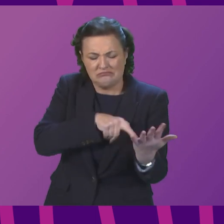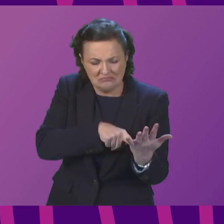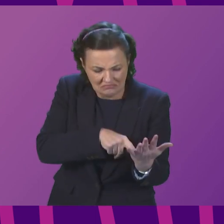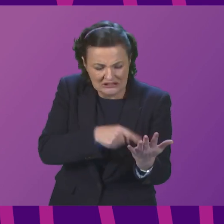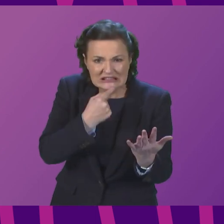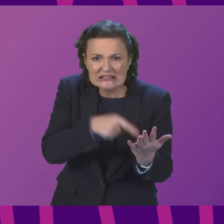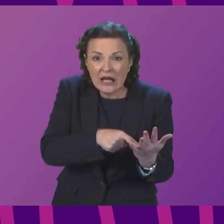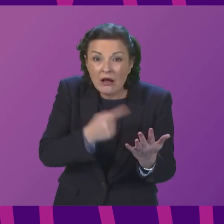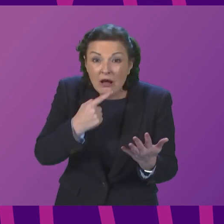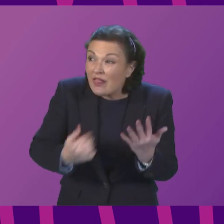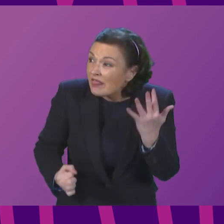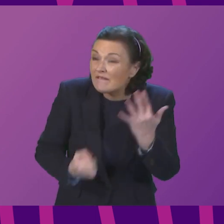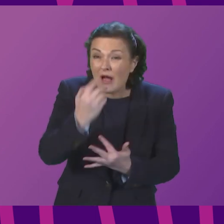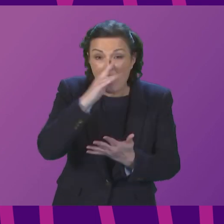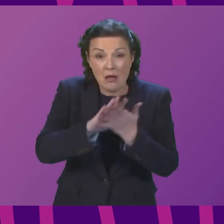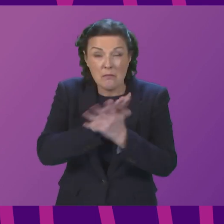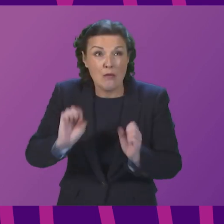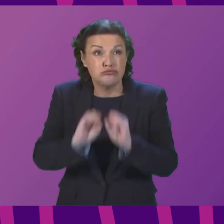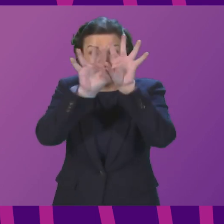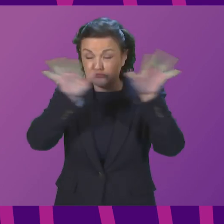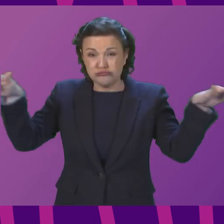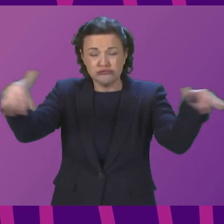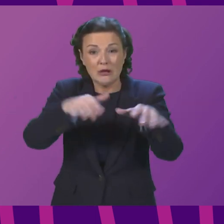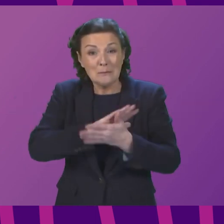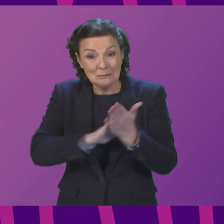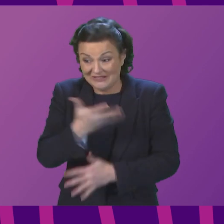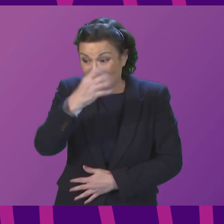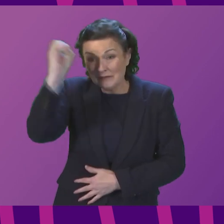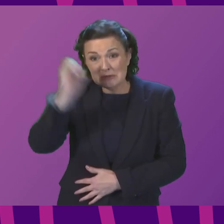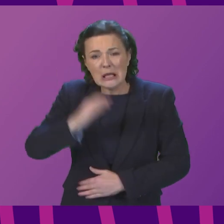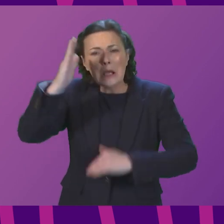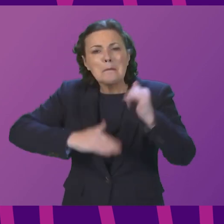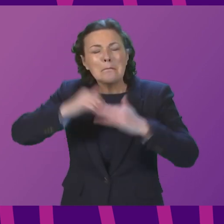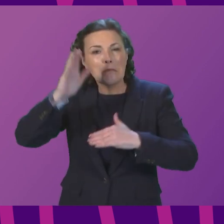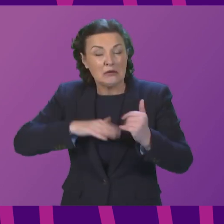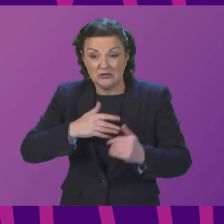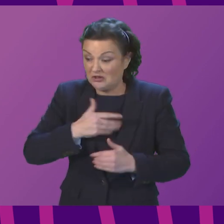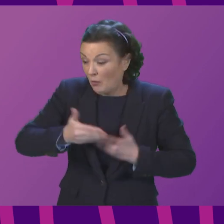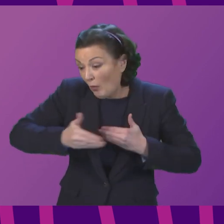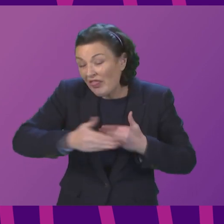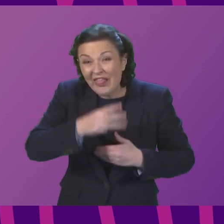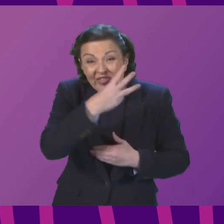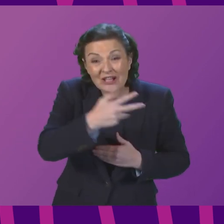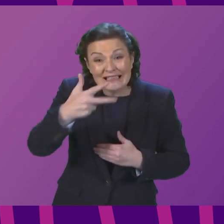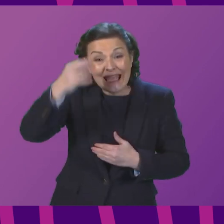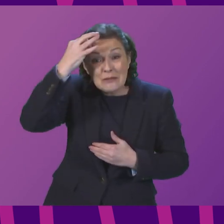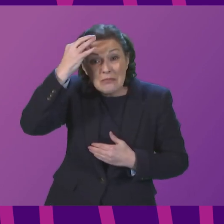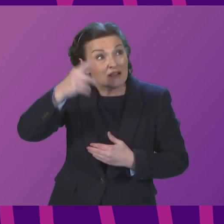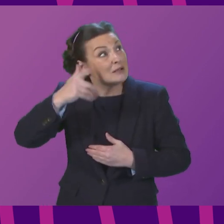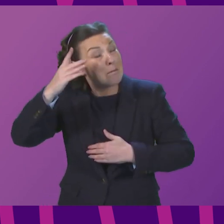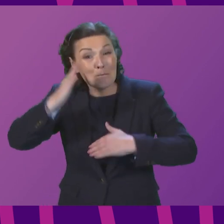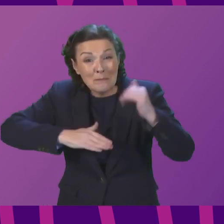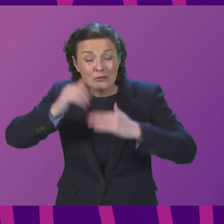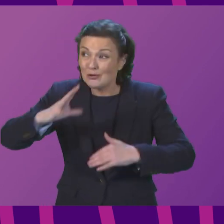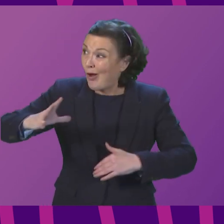the fire to spread unchecked in all directions, leading to 50 per cent of the building being well alike within 38 minutes of the Scottish Fire